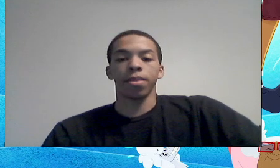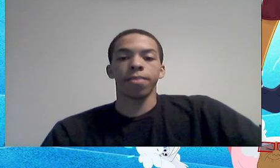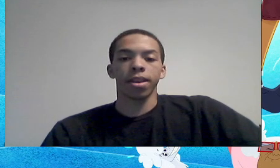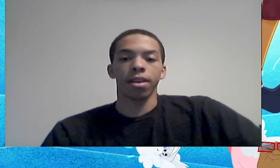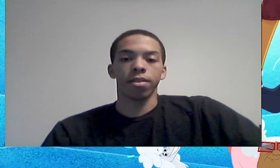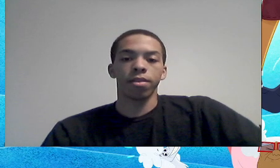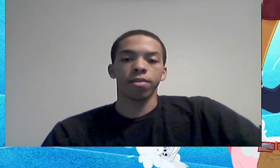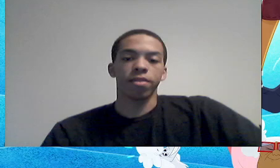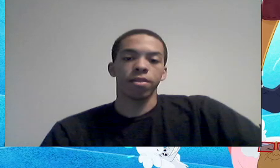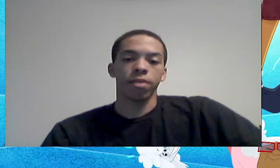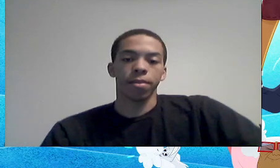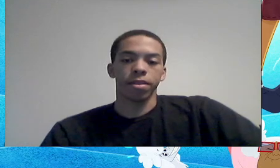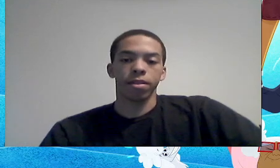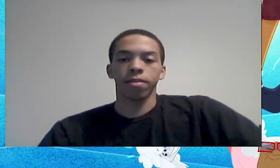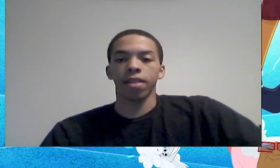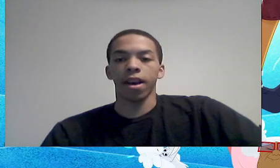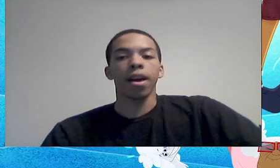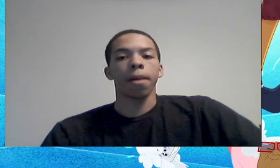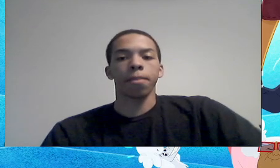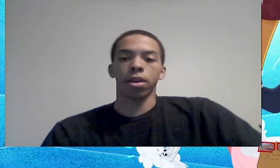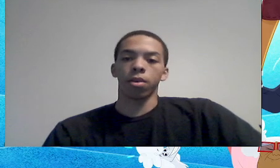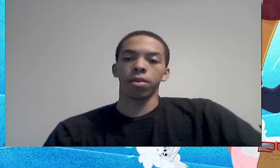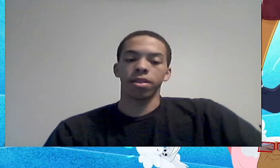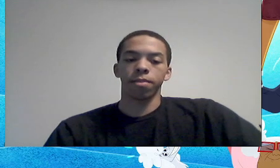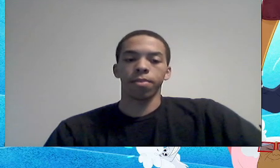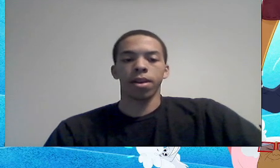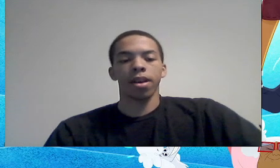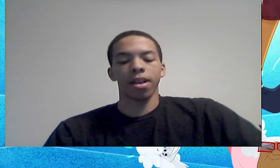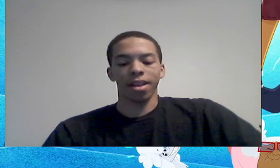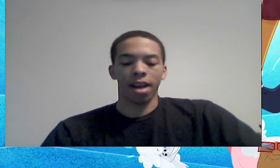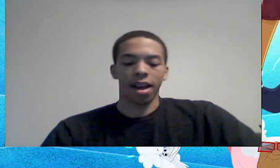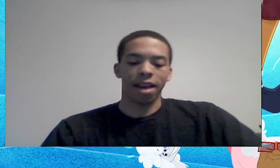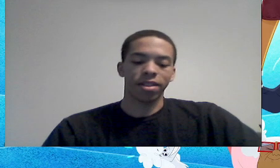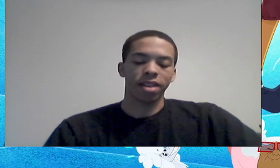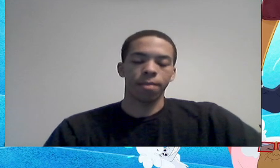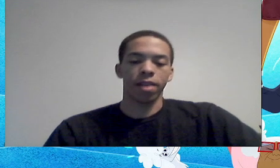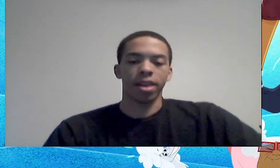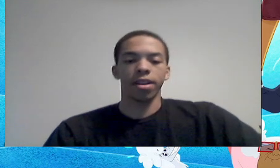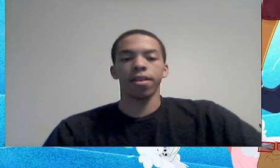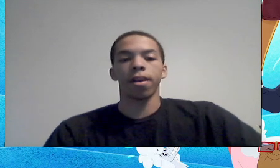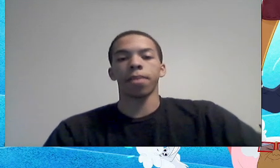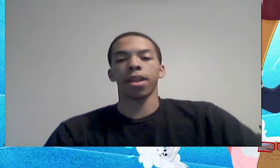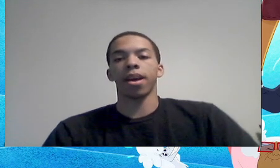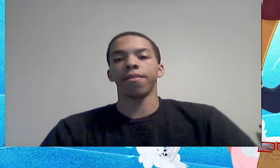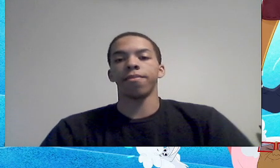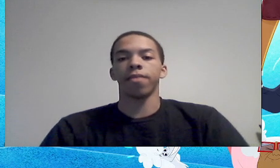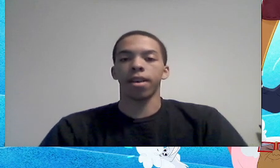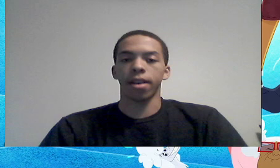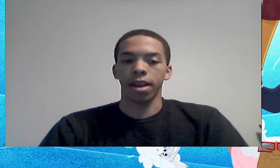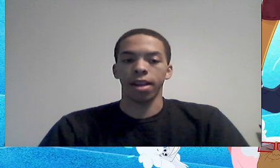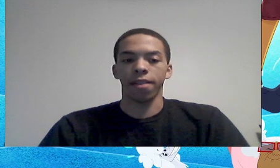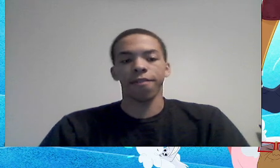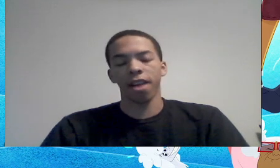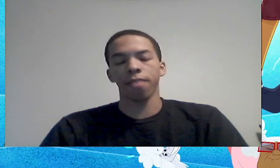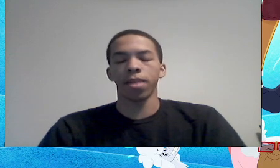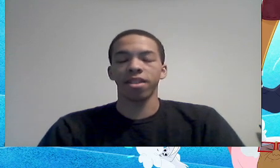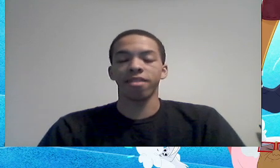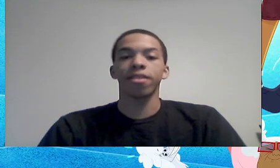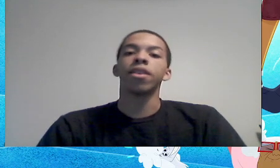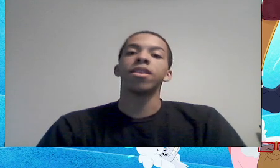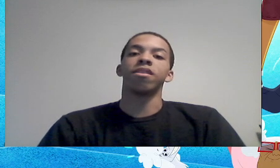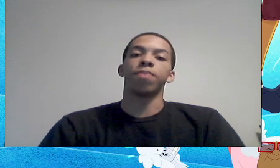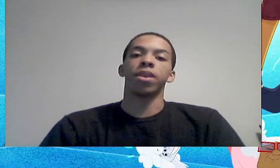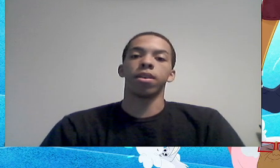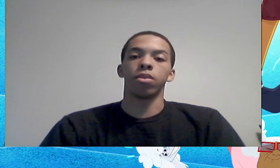So I'll be speaking on those two episodes. Now, I'm going to go into, I have a timer right here. I'm going have a five